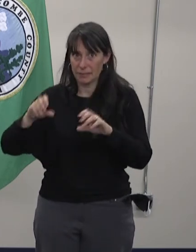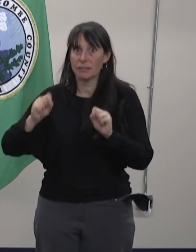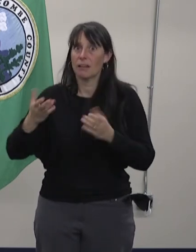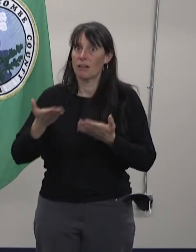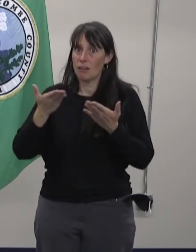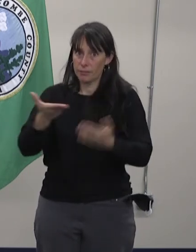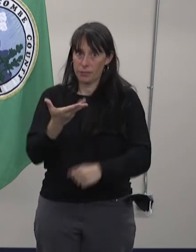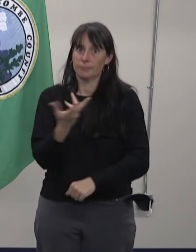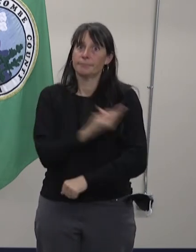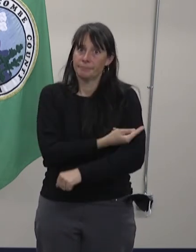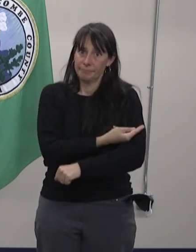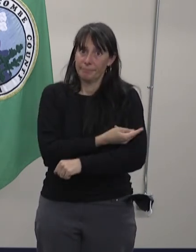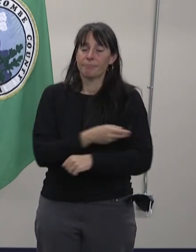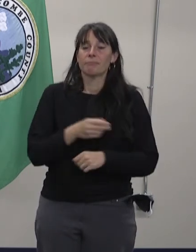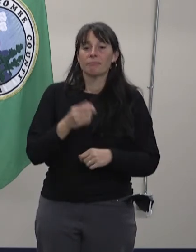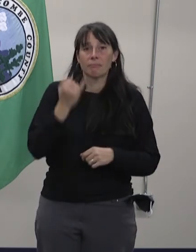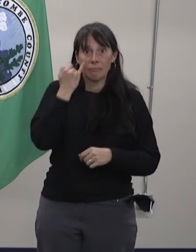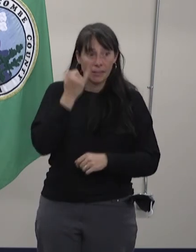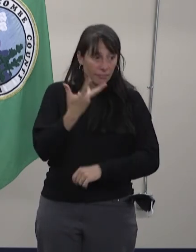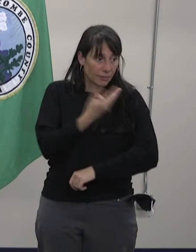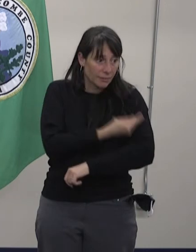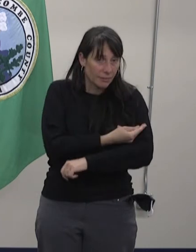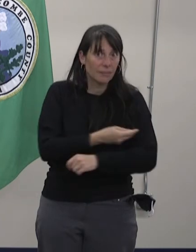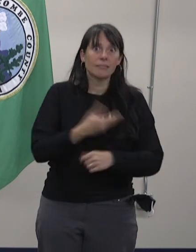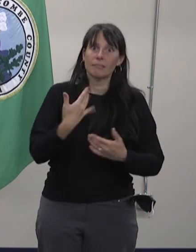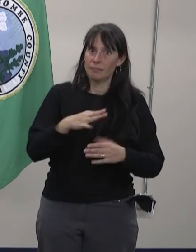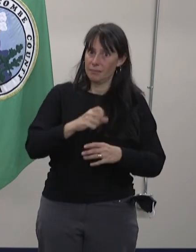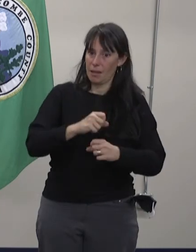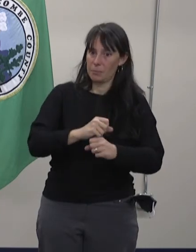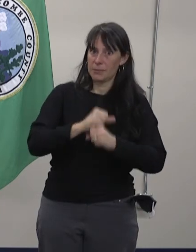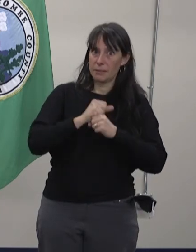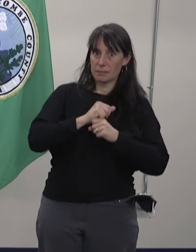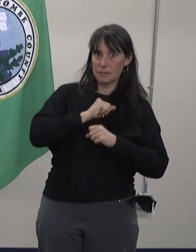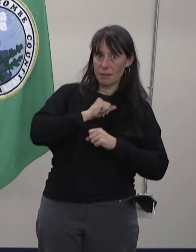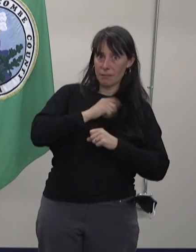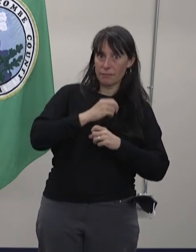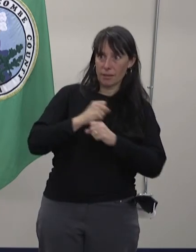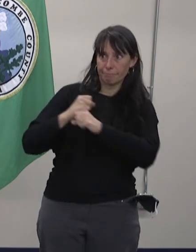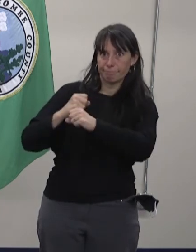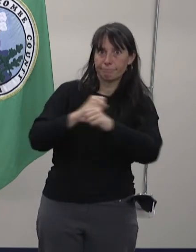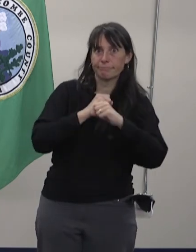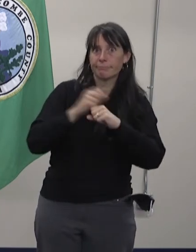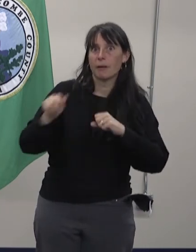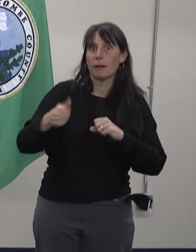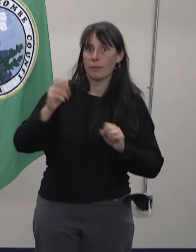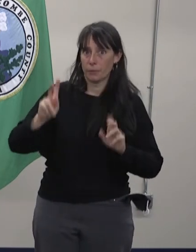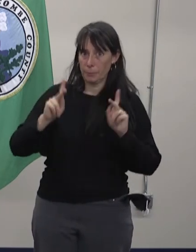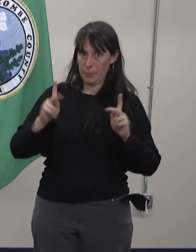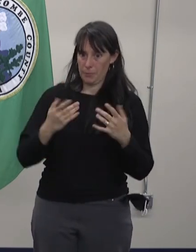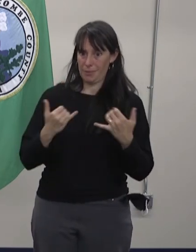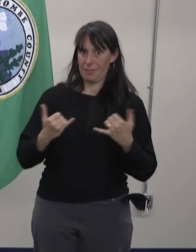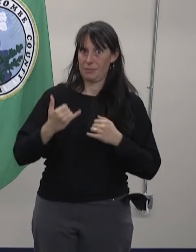additional way you can protect yourself and others from respiratory illness this fall and winter.